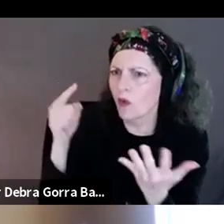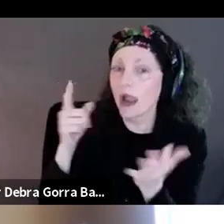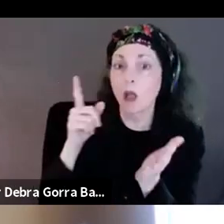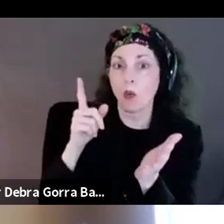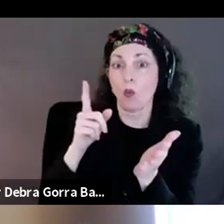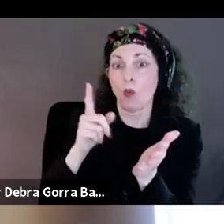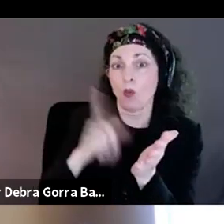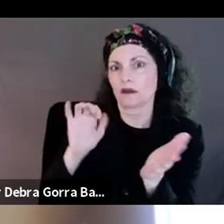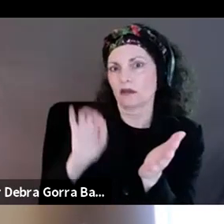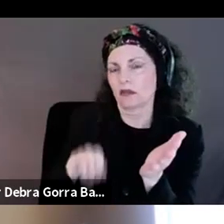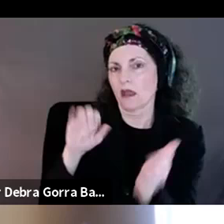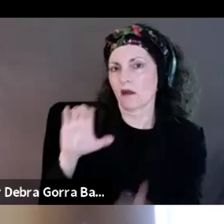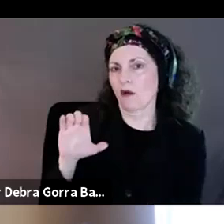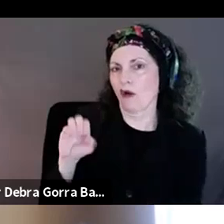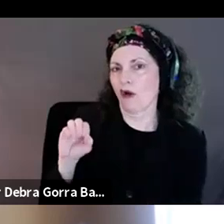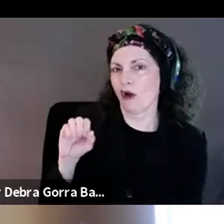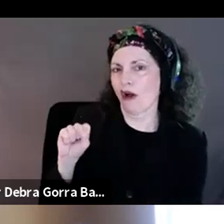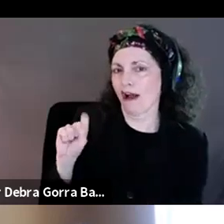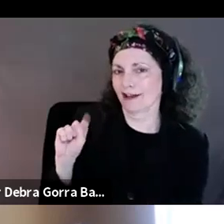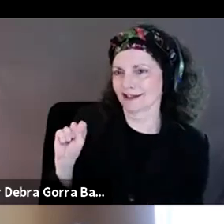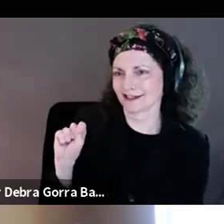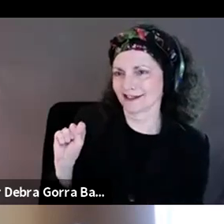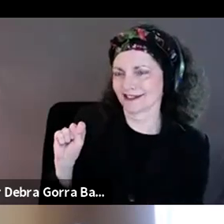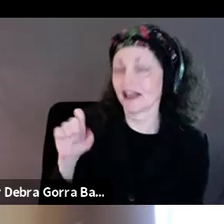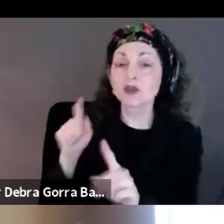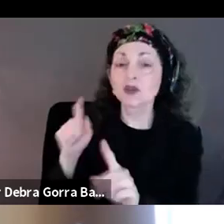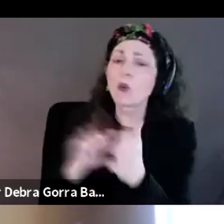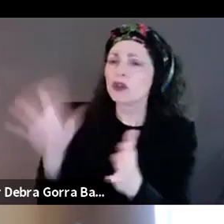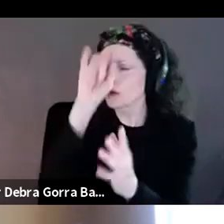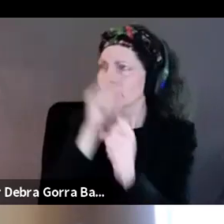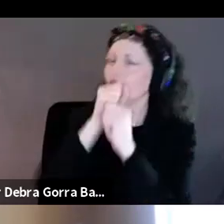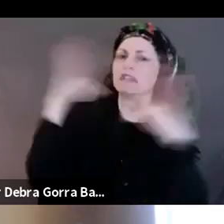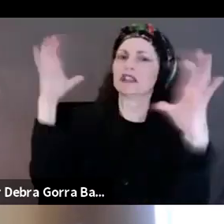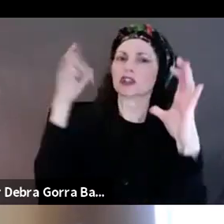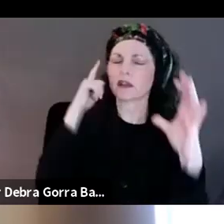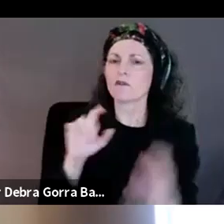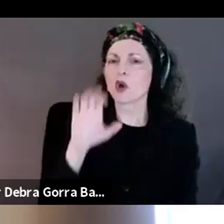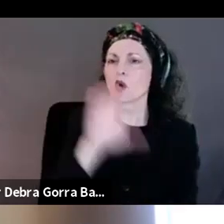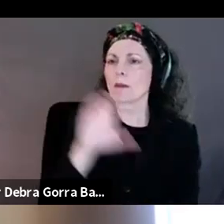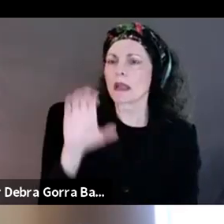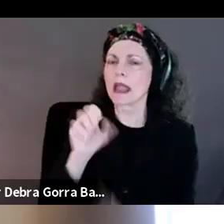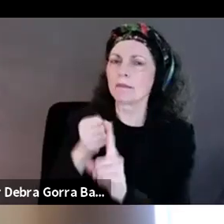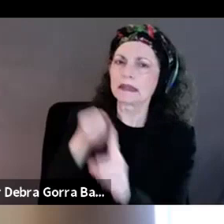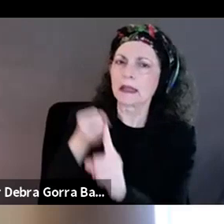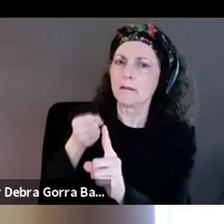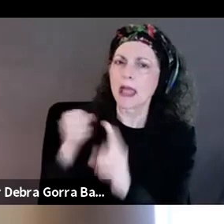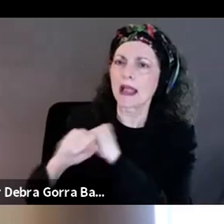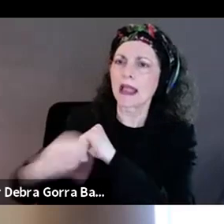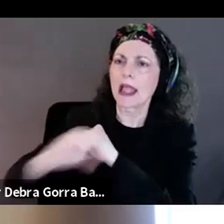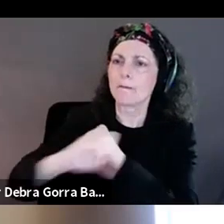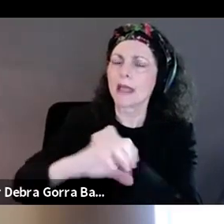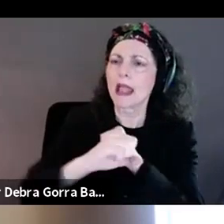to share what your vision was for for Crip Camp's impact campaign and and and